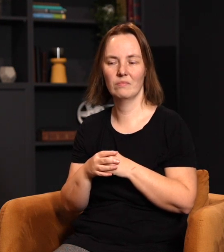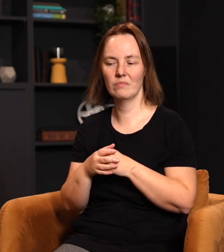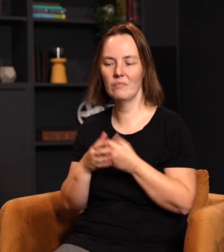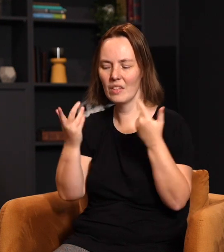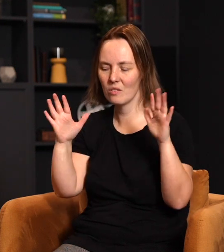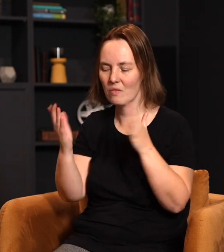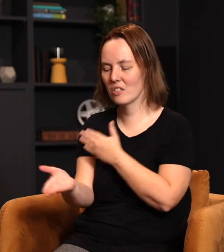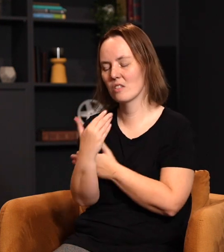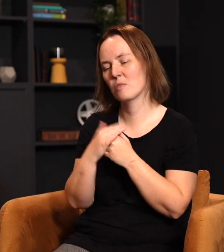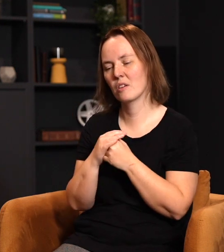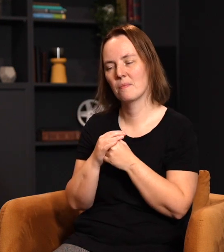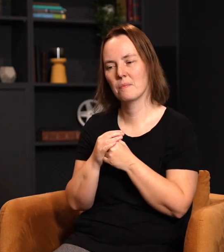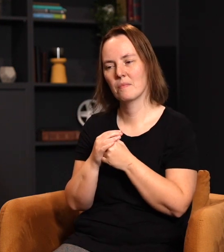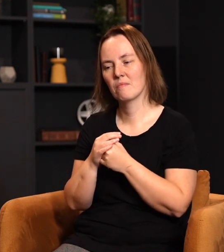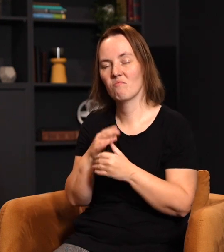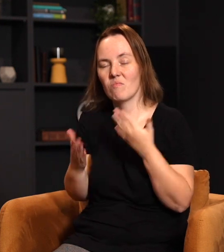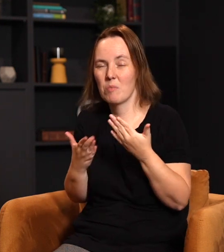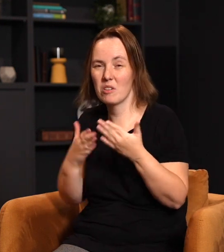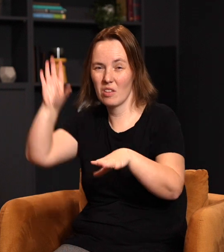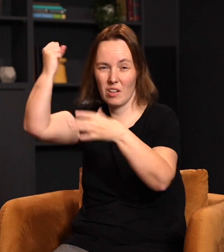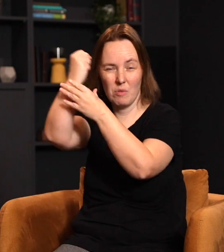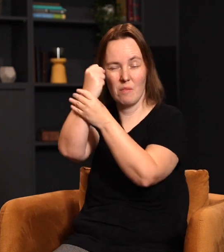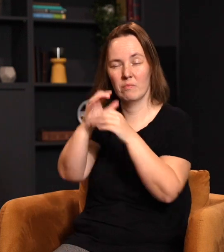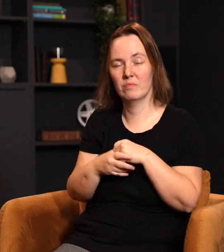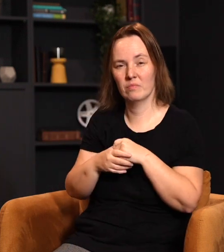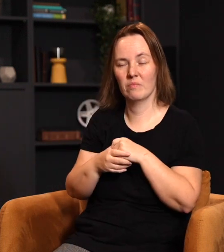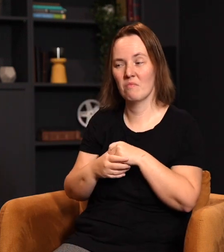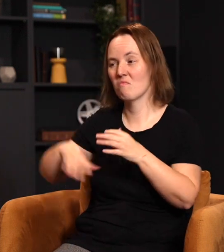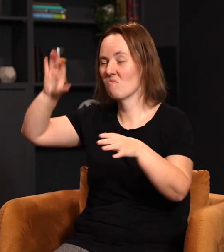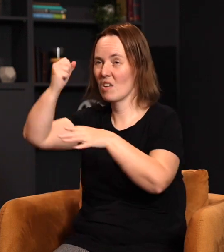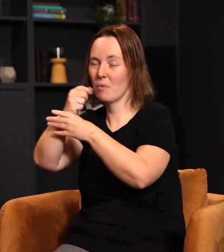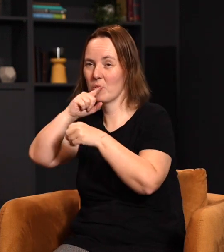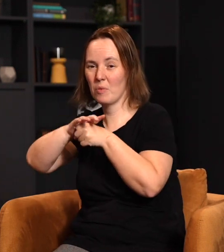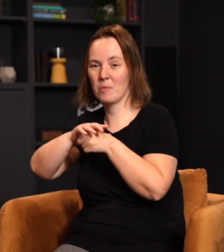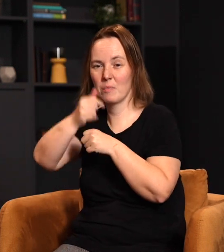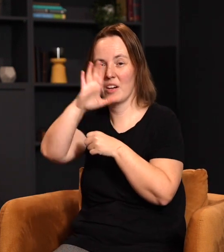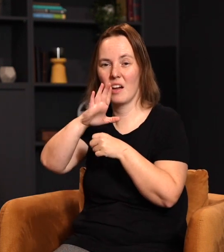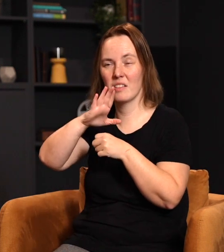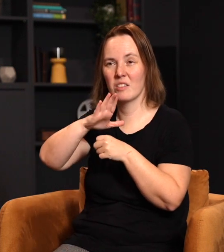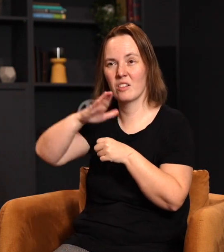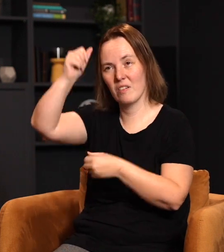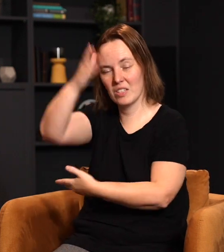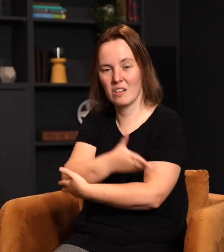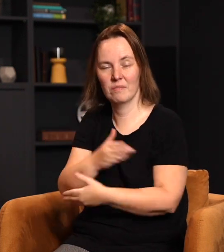close this morning, you may be like Abraham. You know, Abraham was promised by God, you're going to have a son.